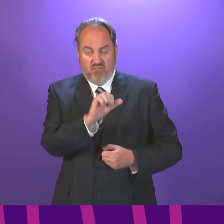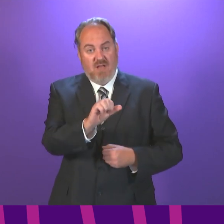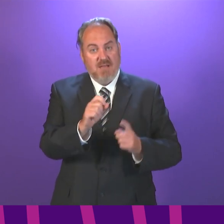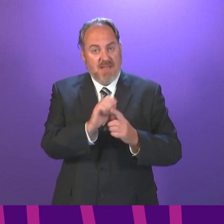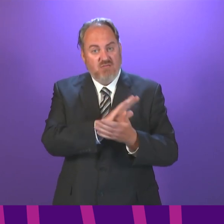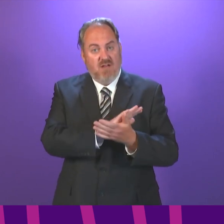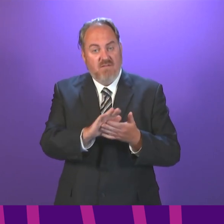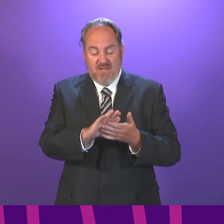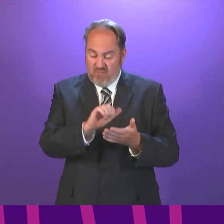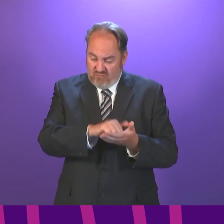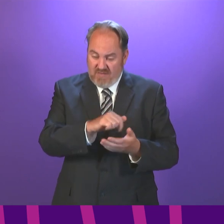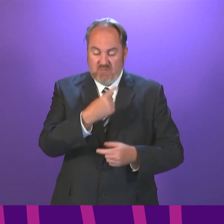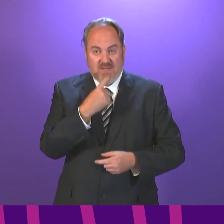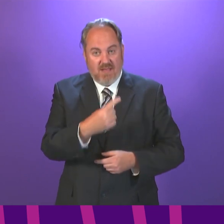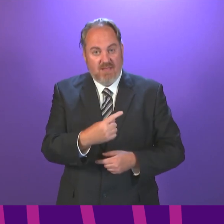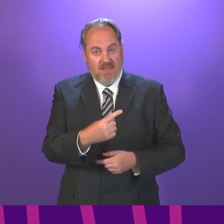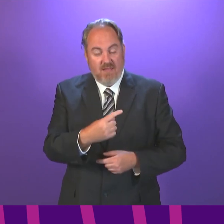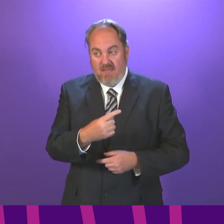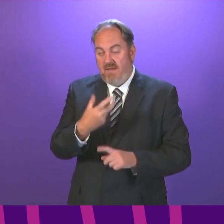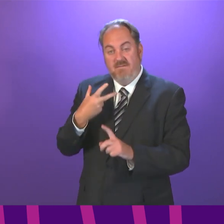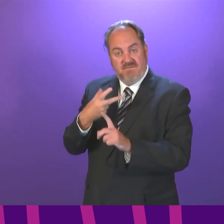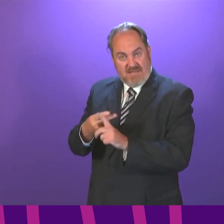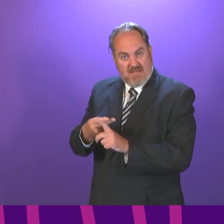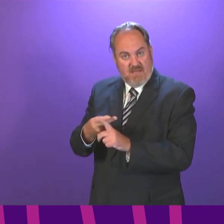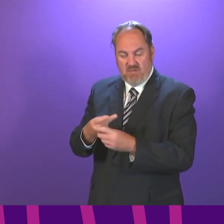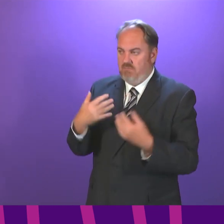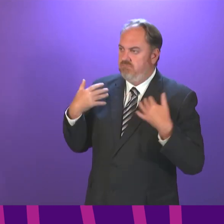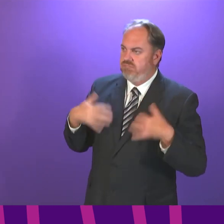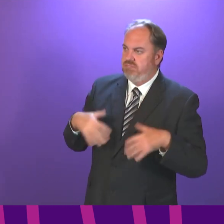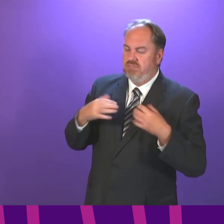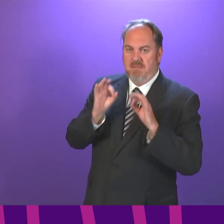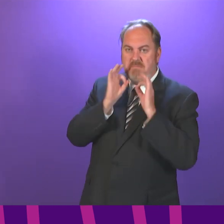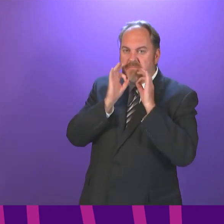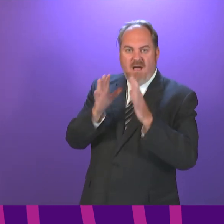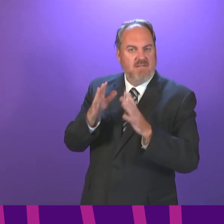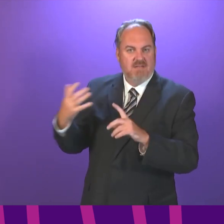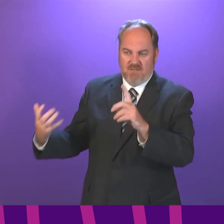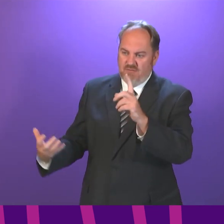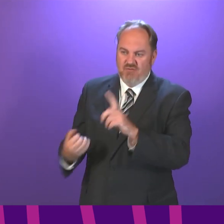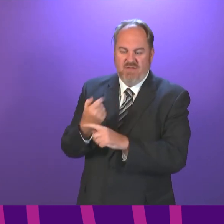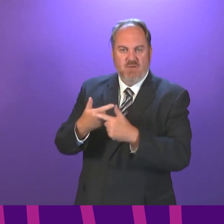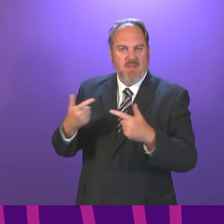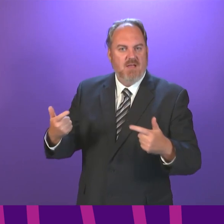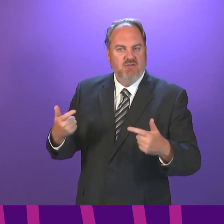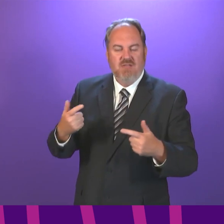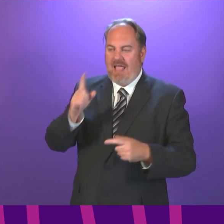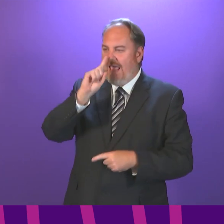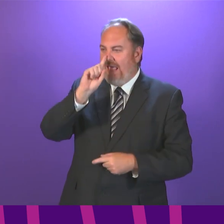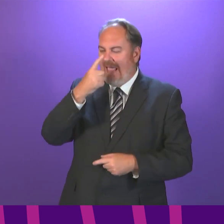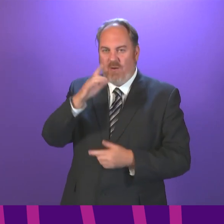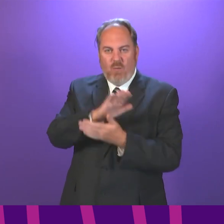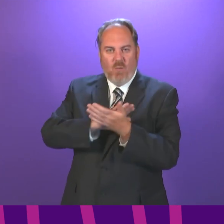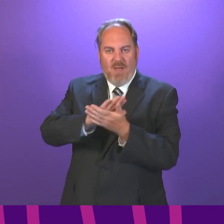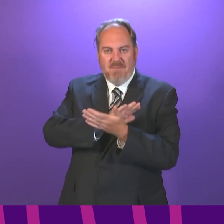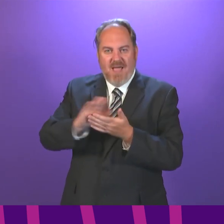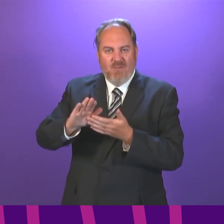vaccines, although hugely effective and the programme is hugely successful, not eliminate all risk and all